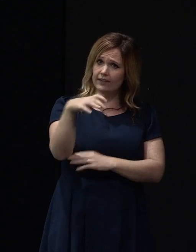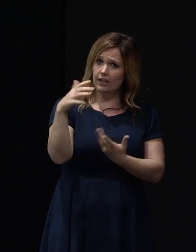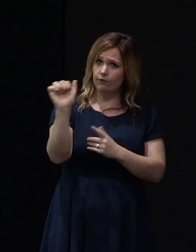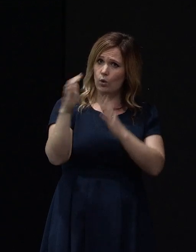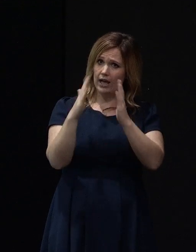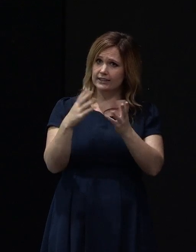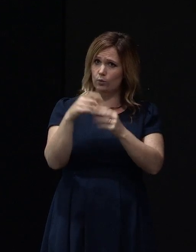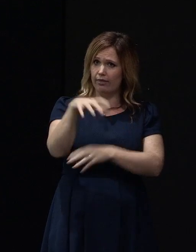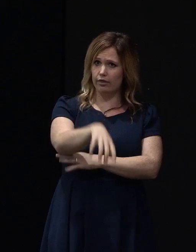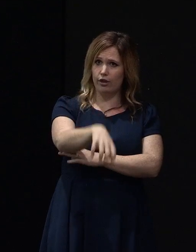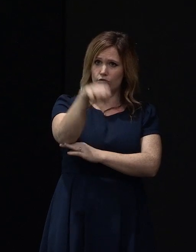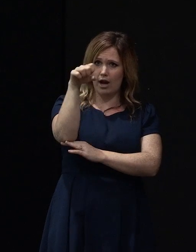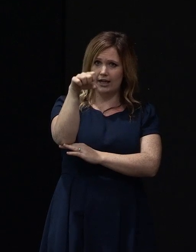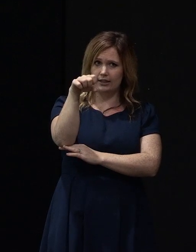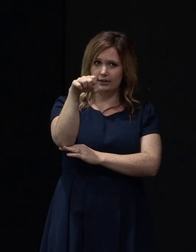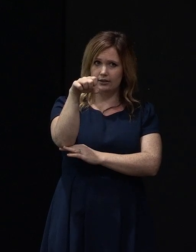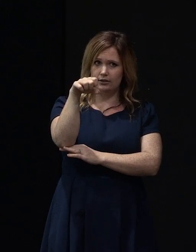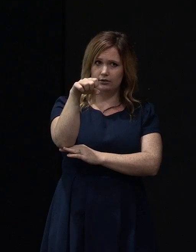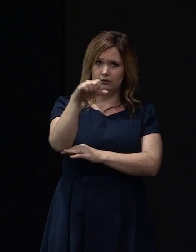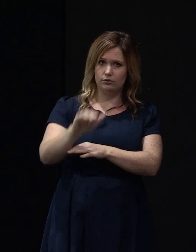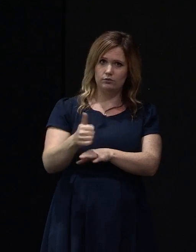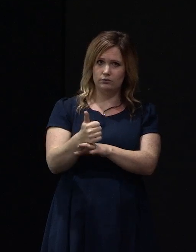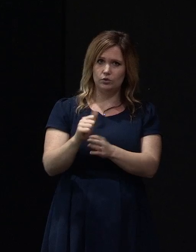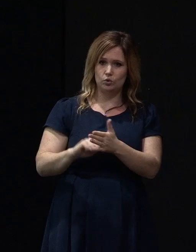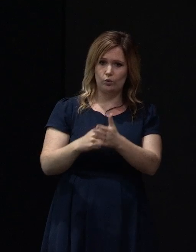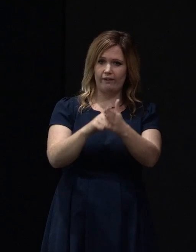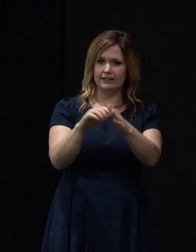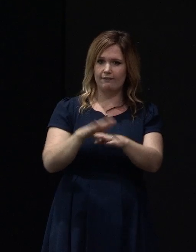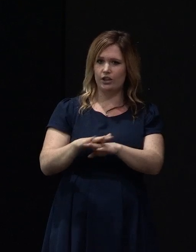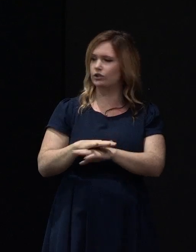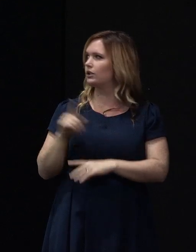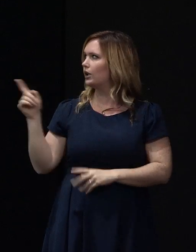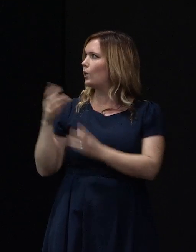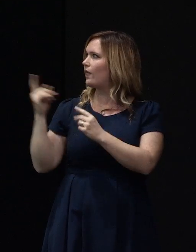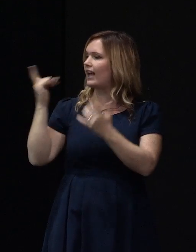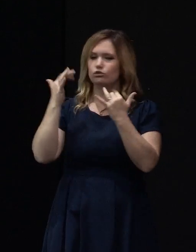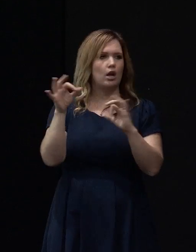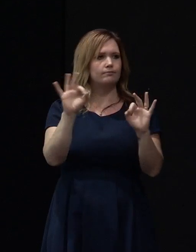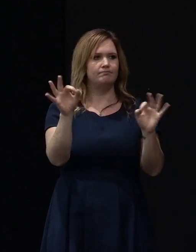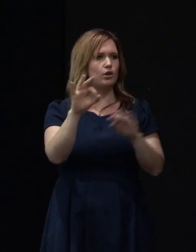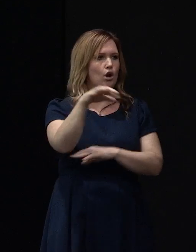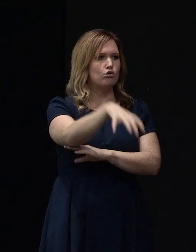that? Put foundations under them? With these particular trials, no, we haven't.